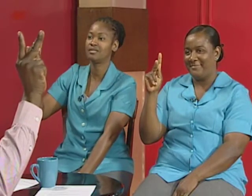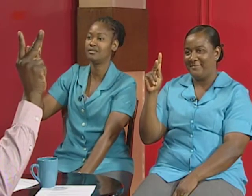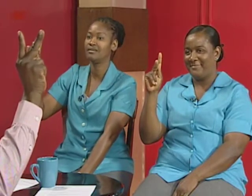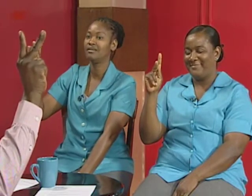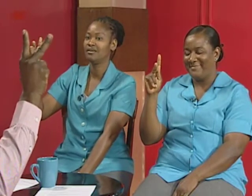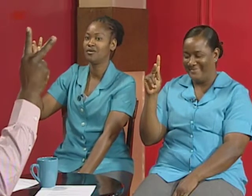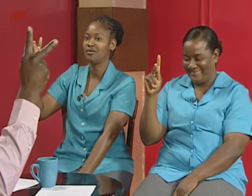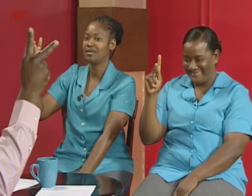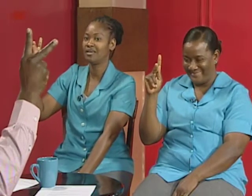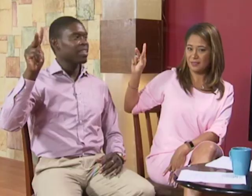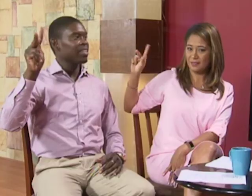okay l